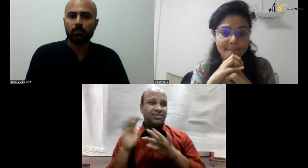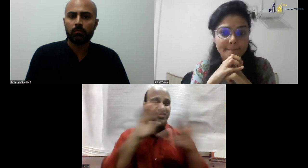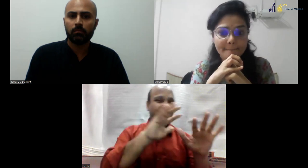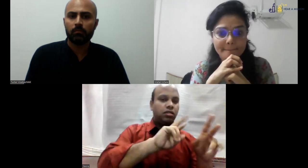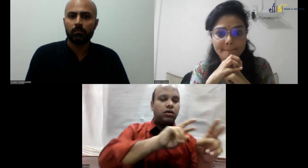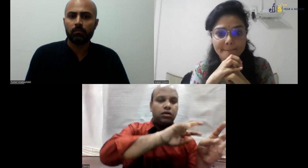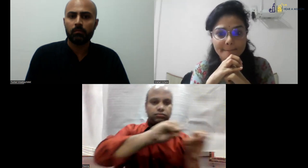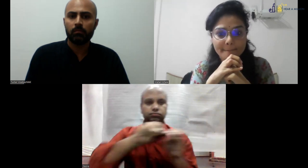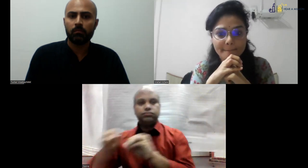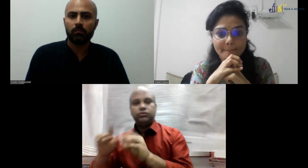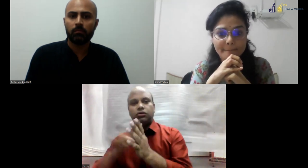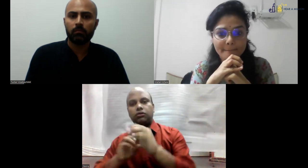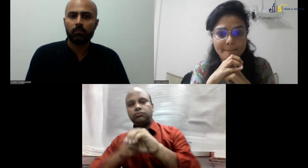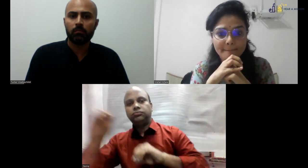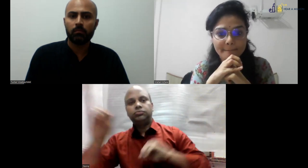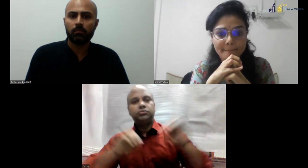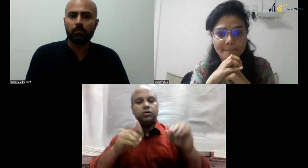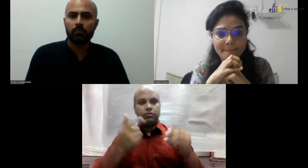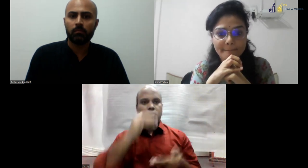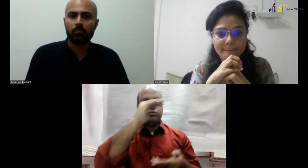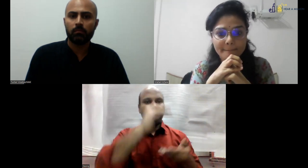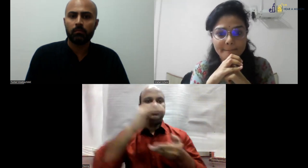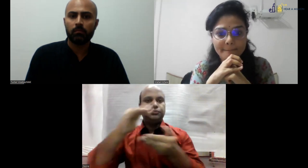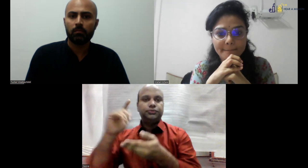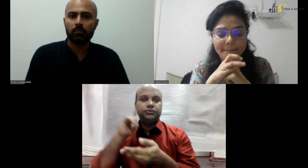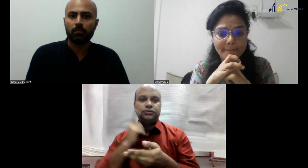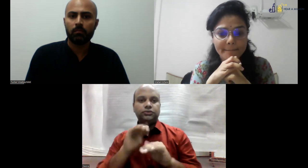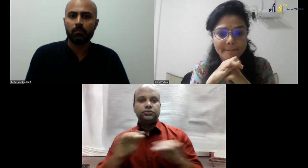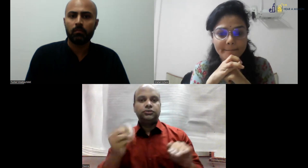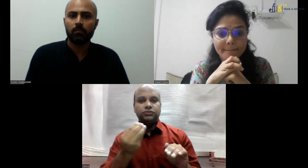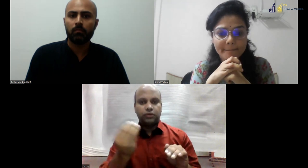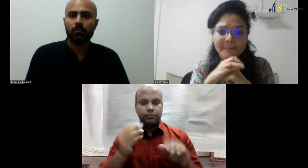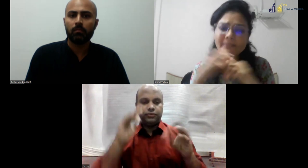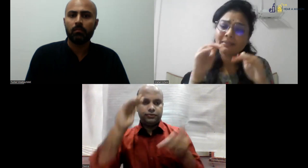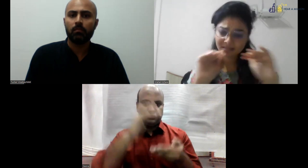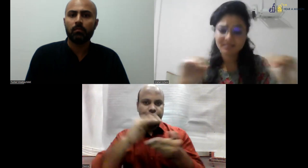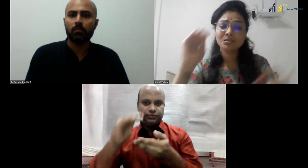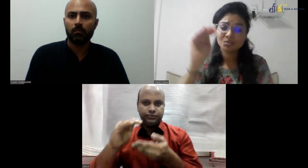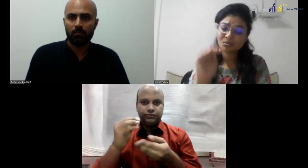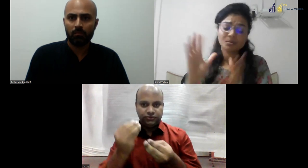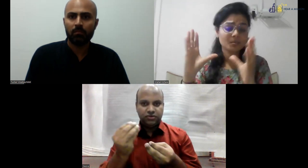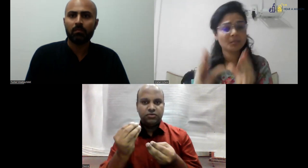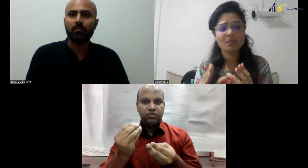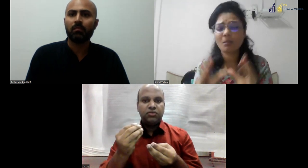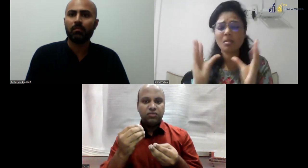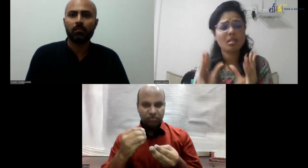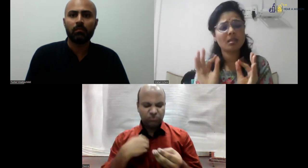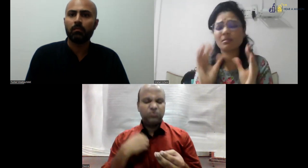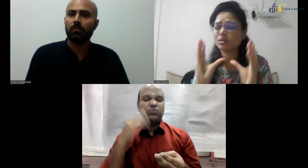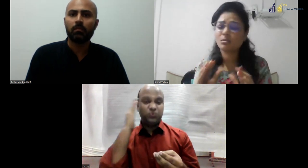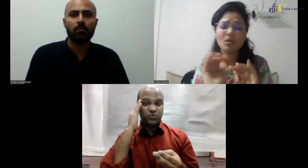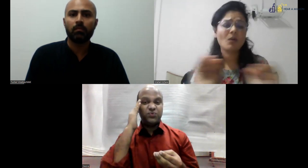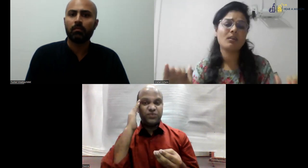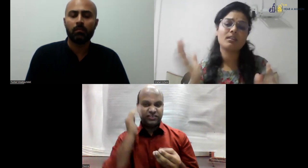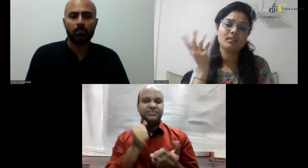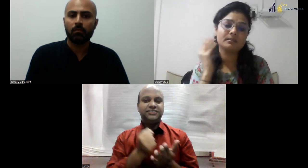But there are more centers opening up. So, that is the reason the numbers are changing.